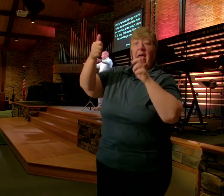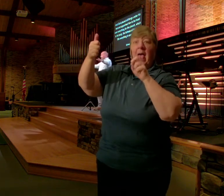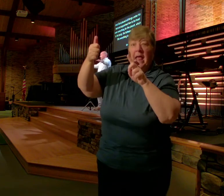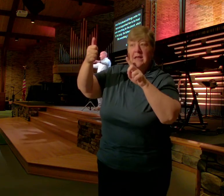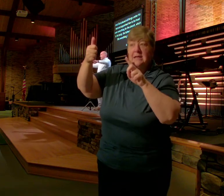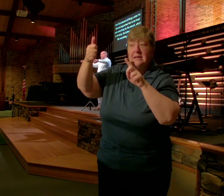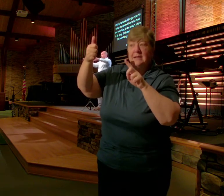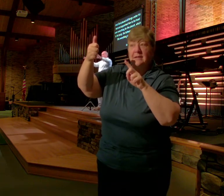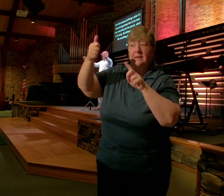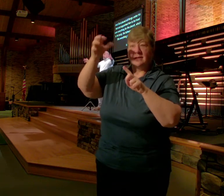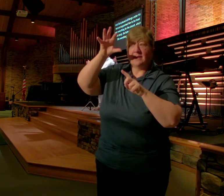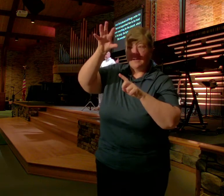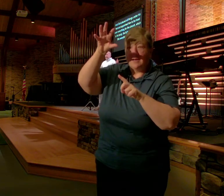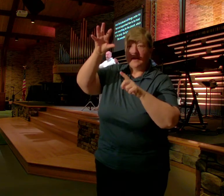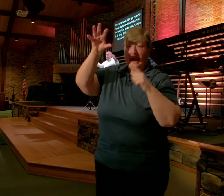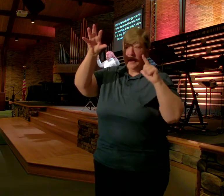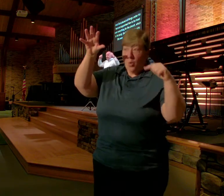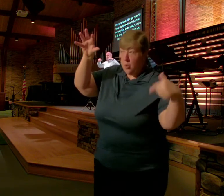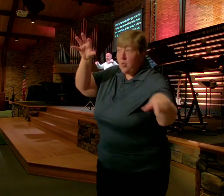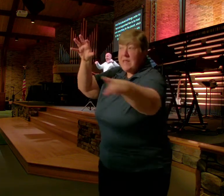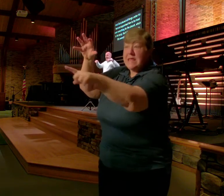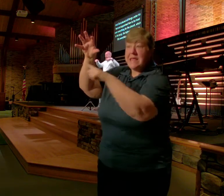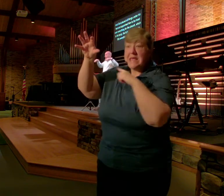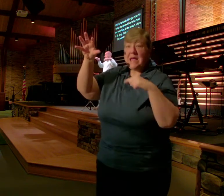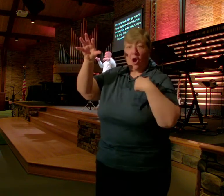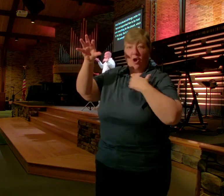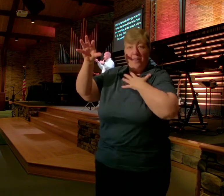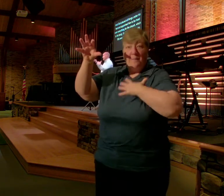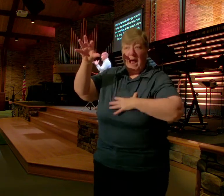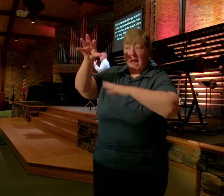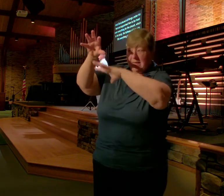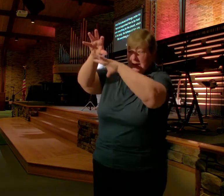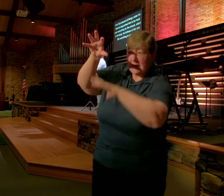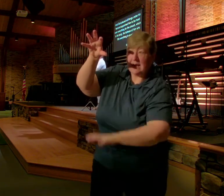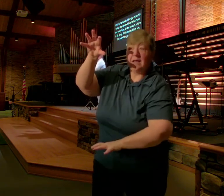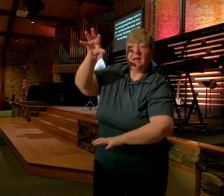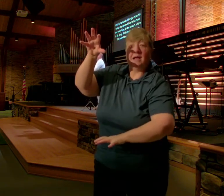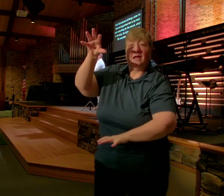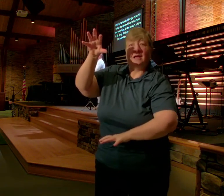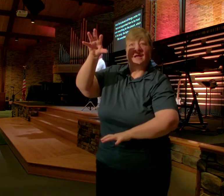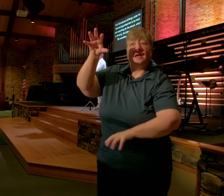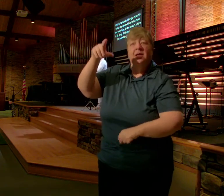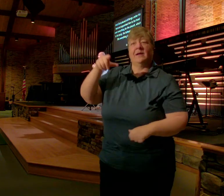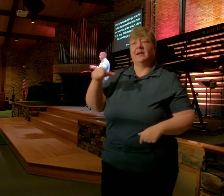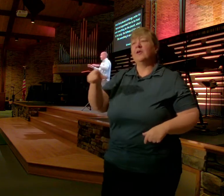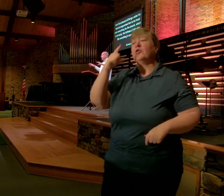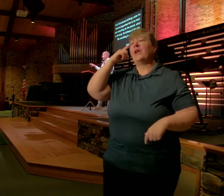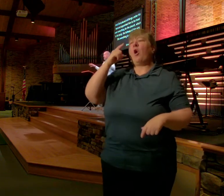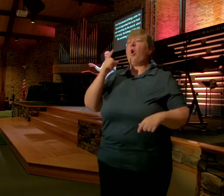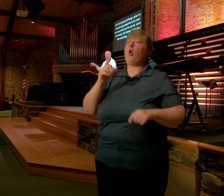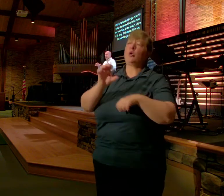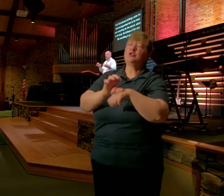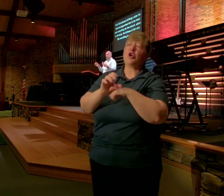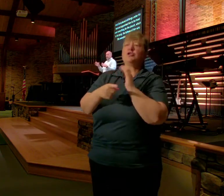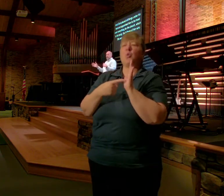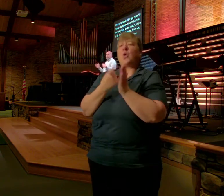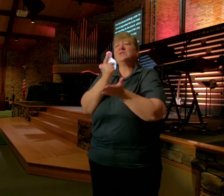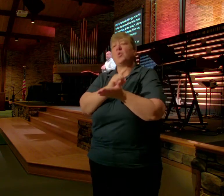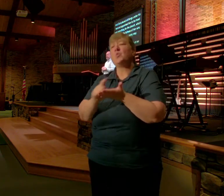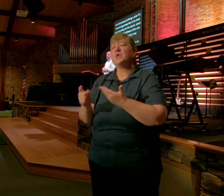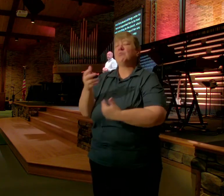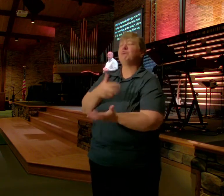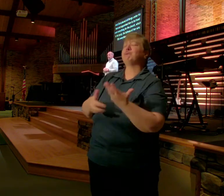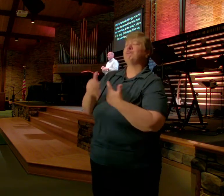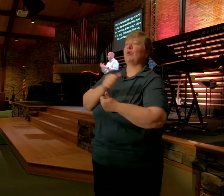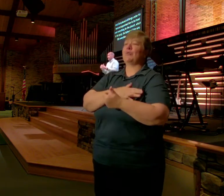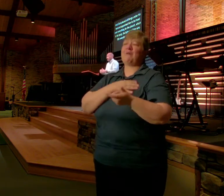Those of you Who here Those of Who are watching Online If you think That church Is just something That you do Once a week Where you can See your friends That you haven't